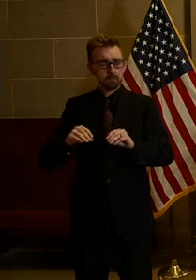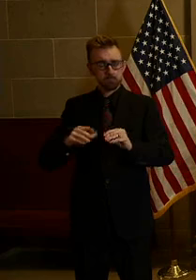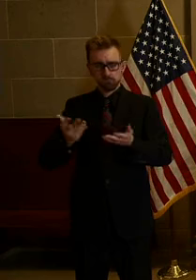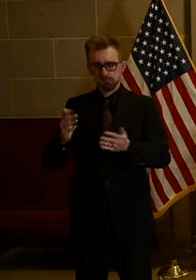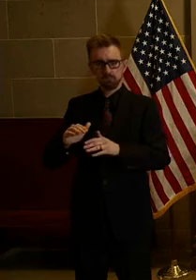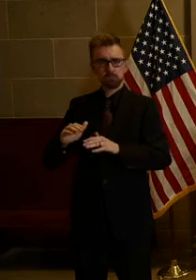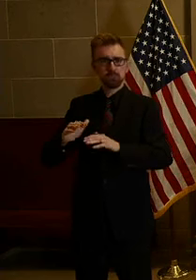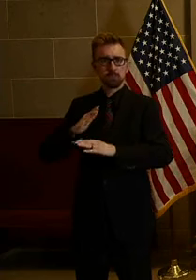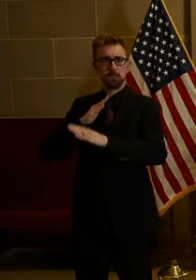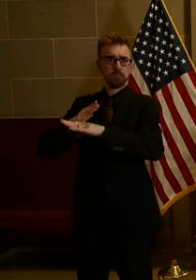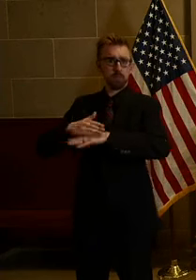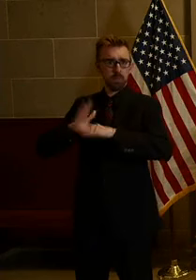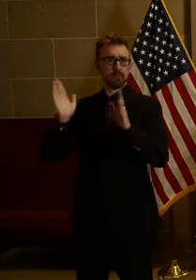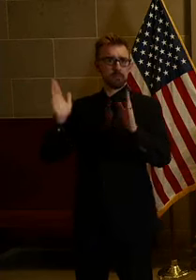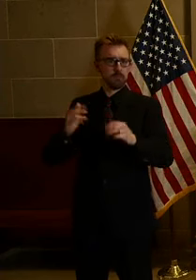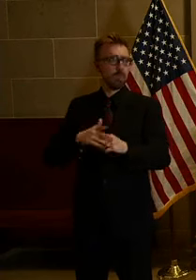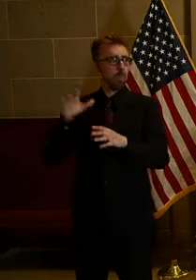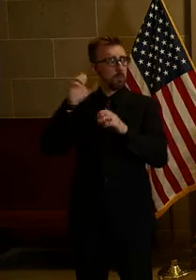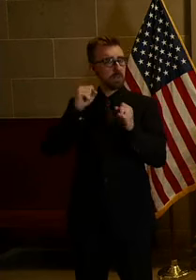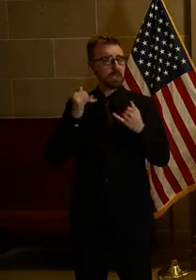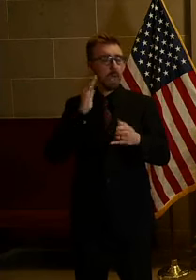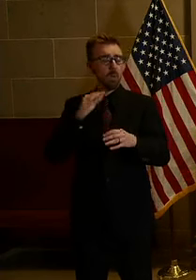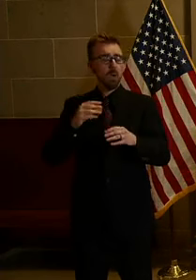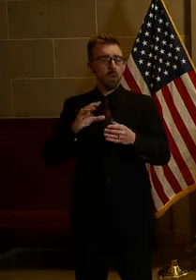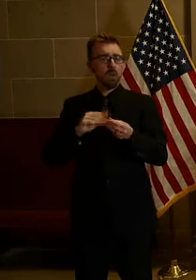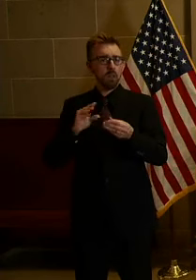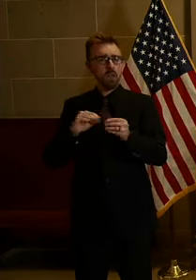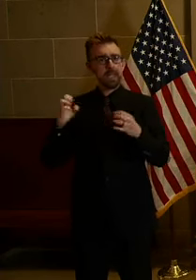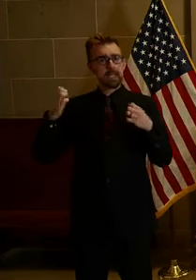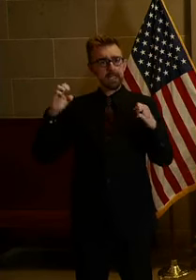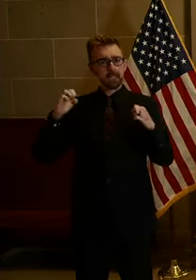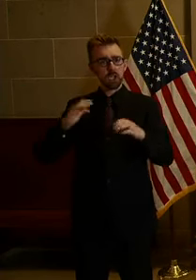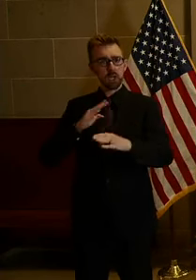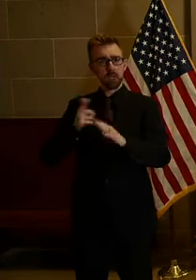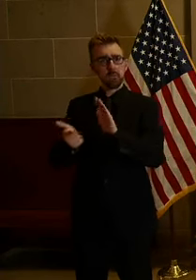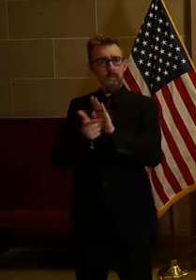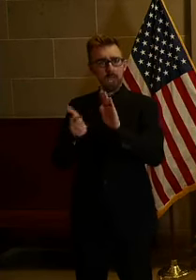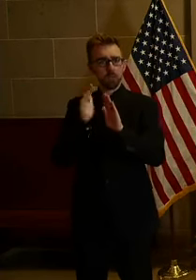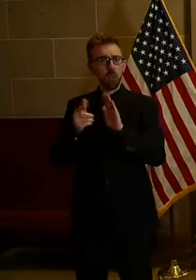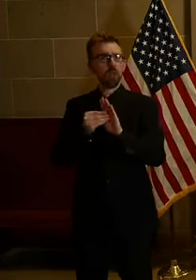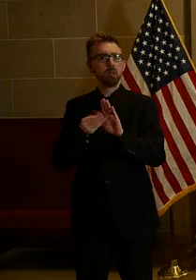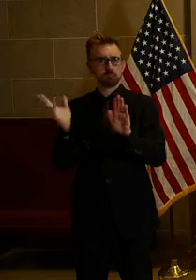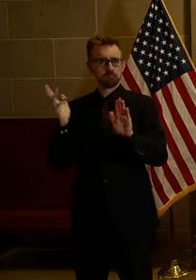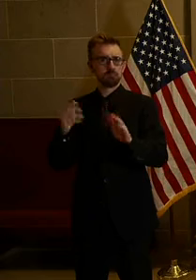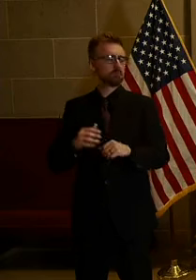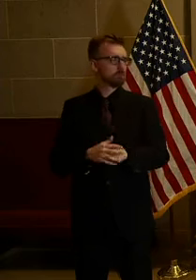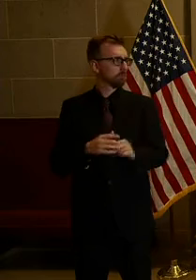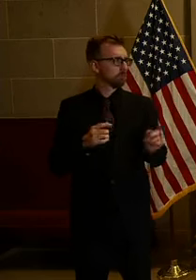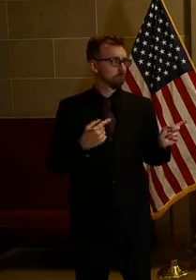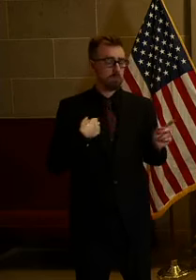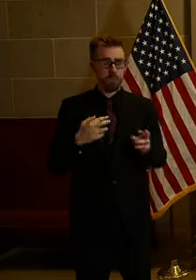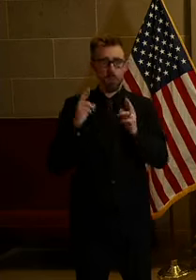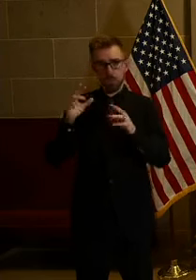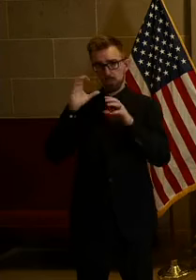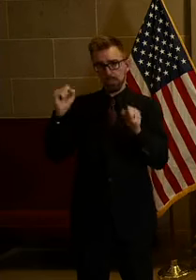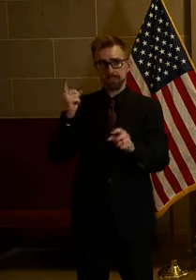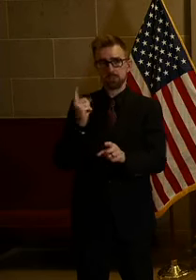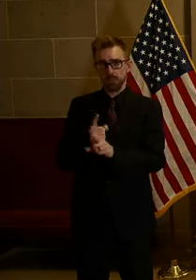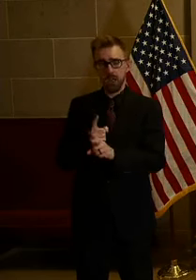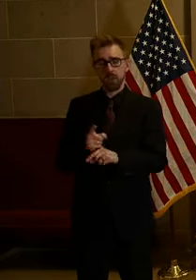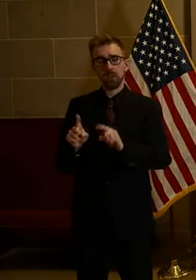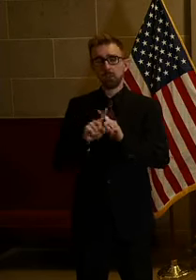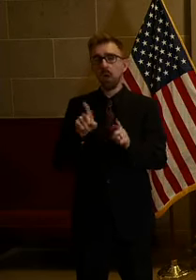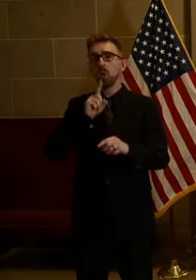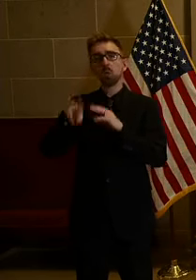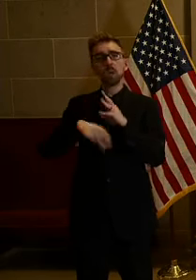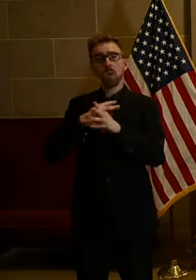will? The president today said that they would be lifted by Easter. Do you agree with that? Well, I hope the president's right. Let me just say that. But the reality